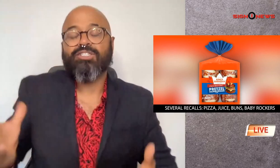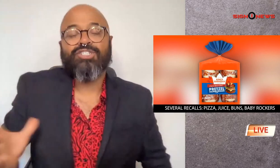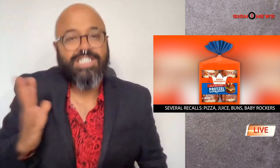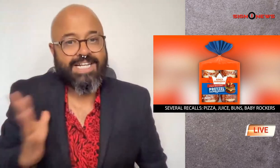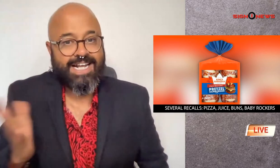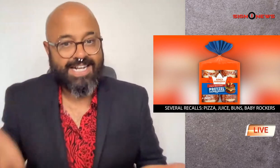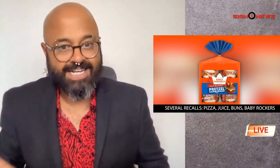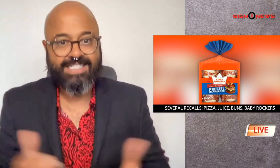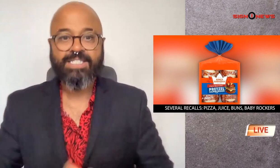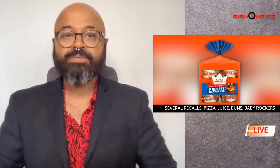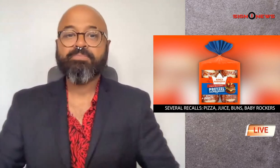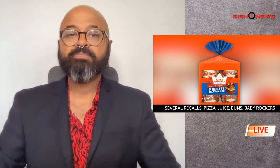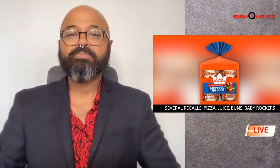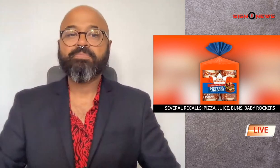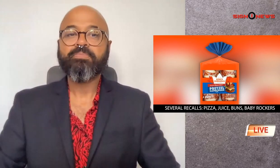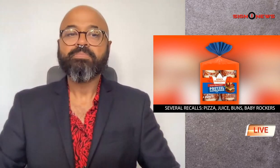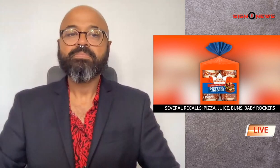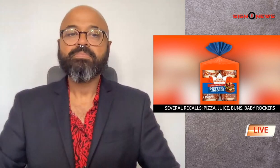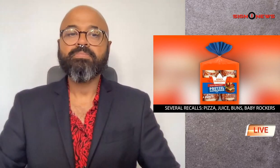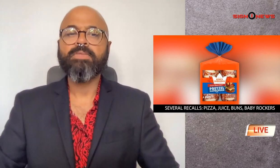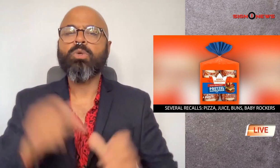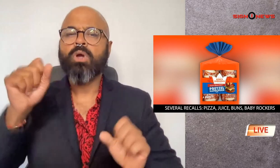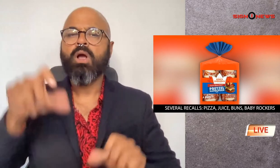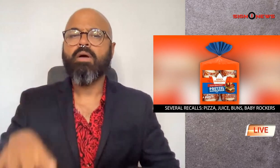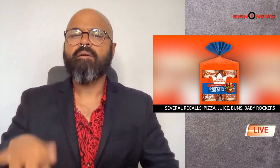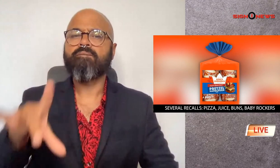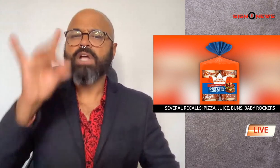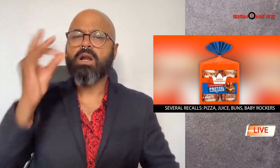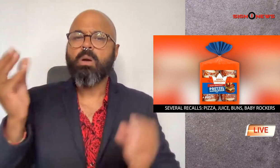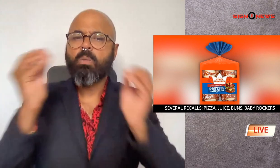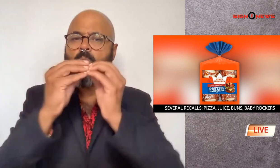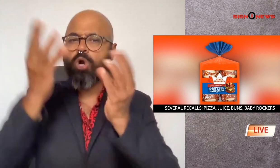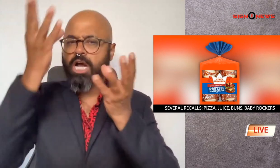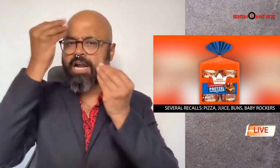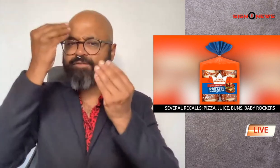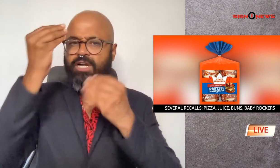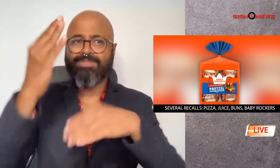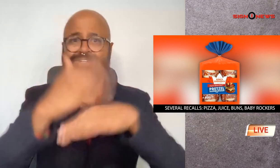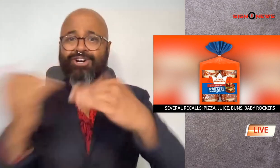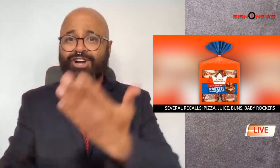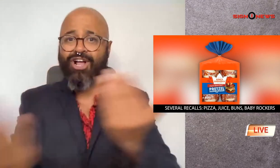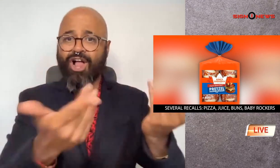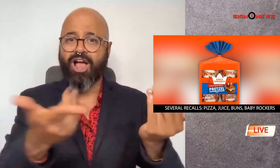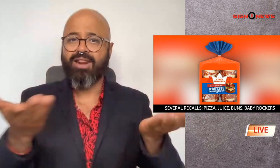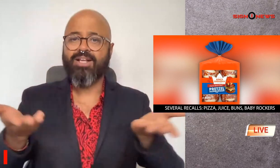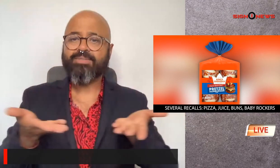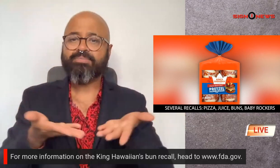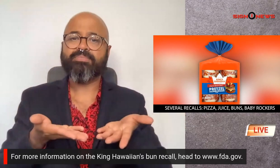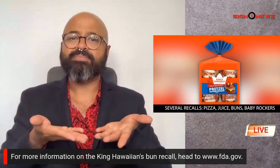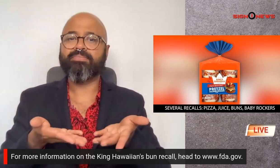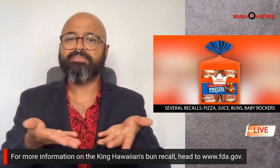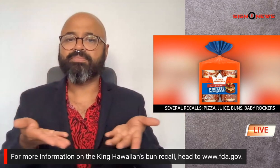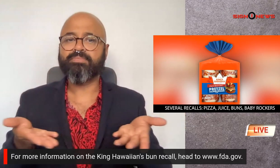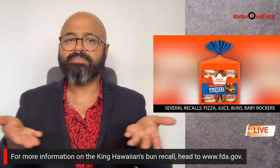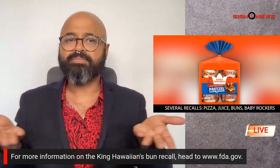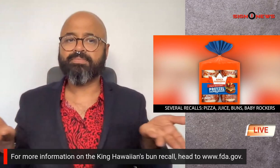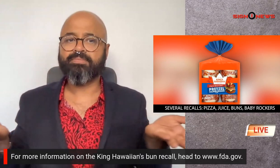just in case you can find more information on the recall here on the fda's